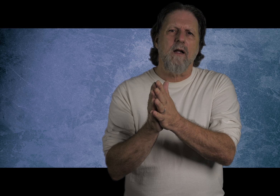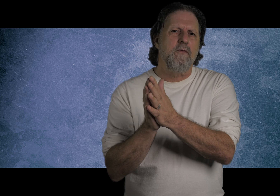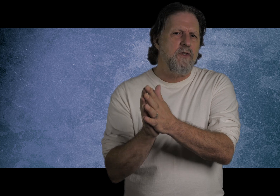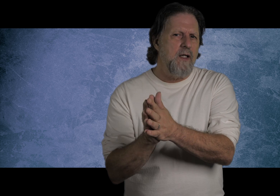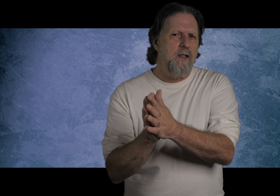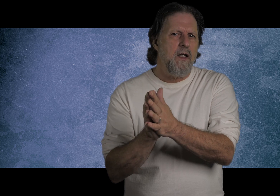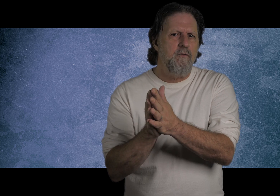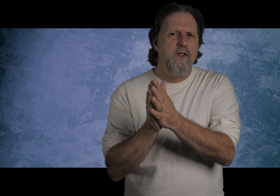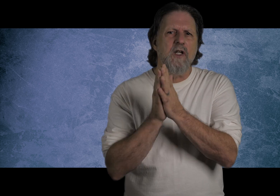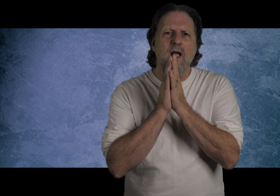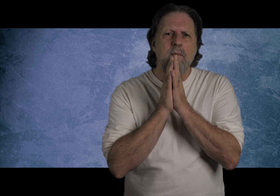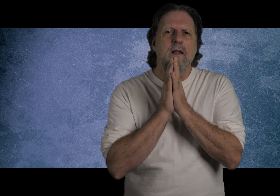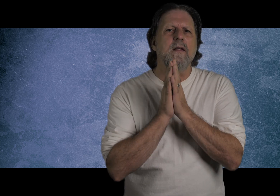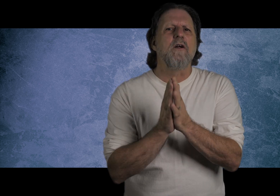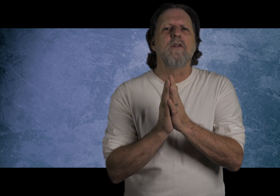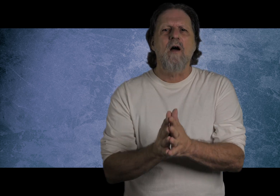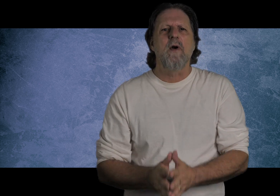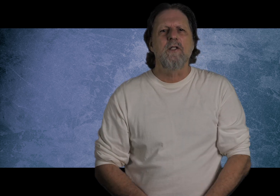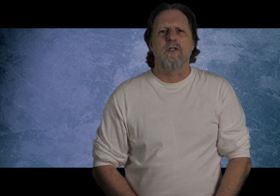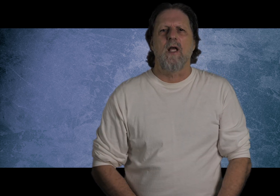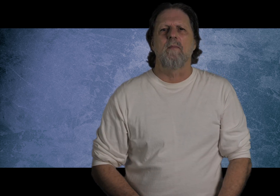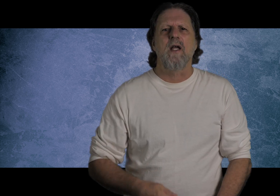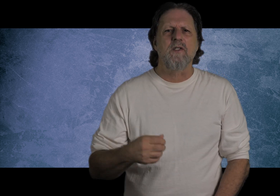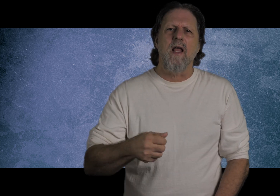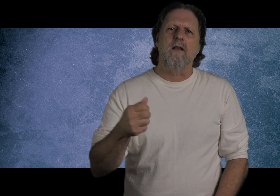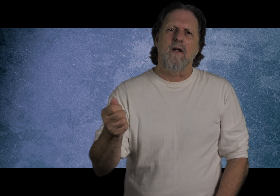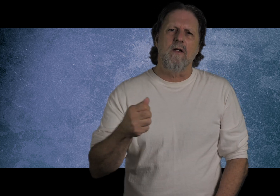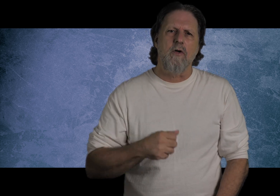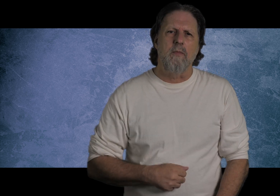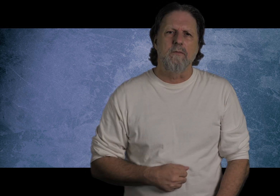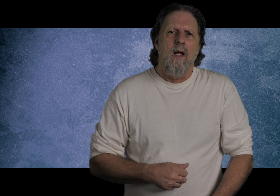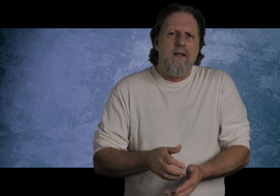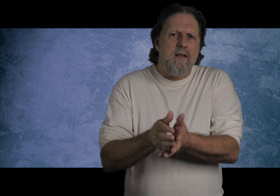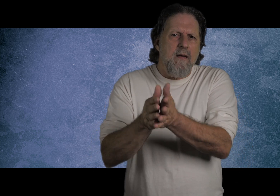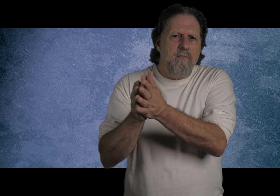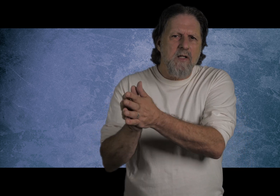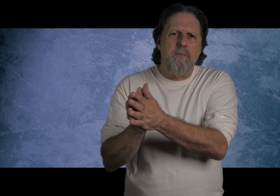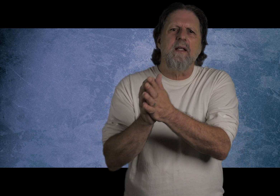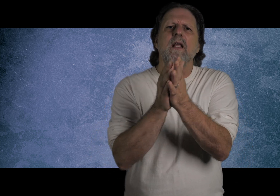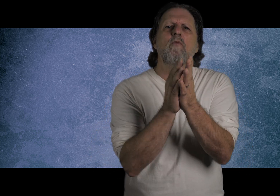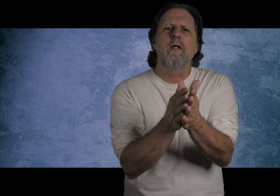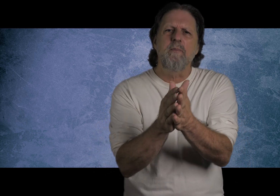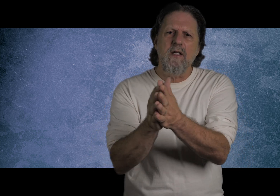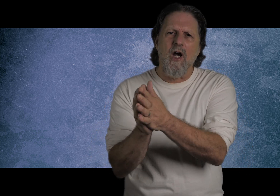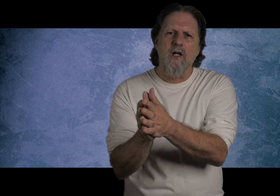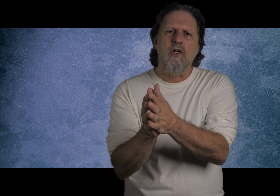of sin, convincing them that they're not righteous, and because of that they're in trouble. That they must be, that they will be judged.